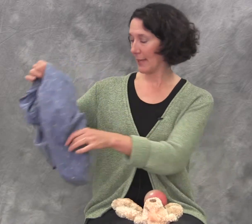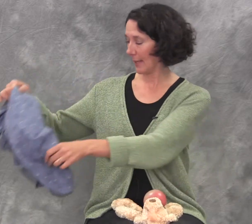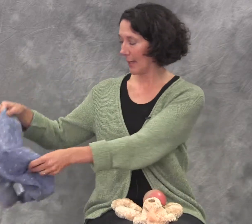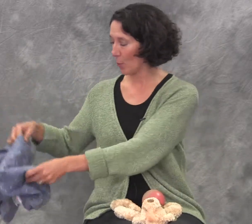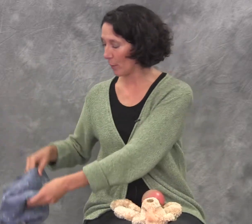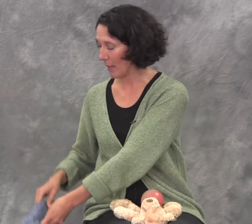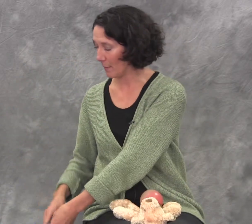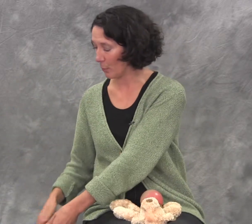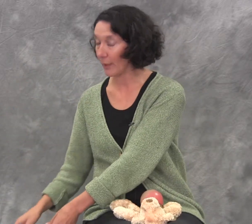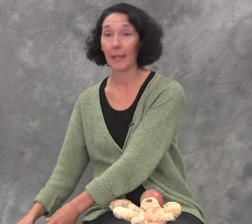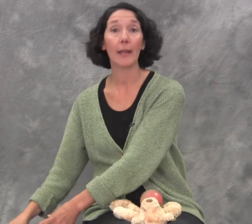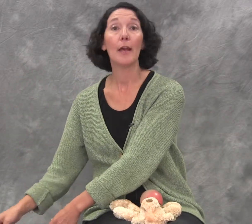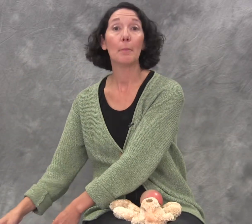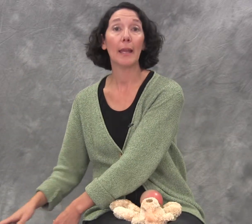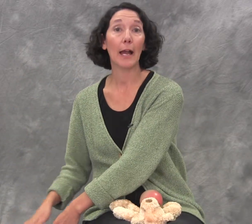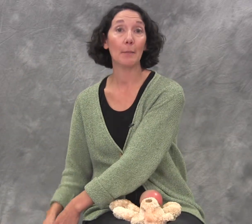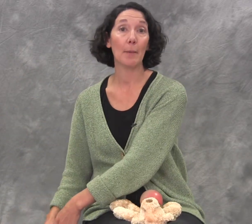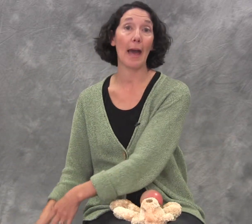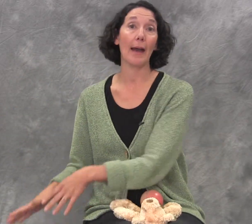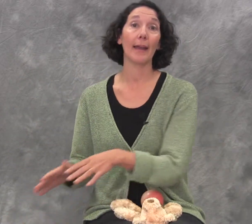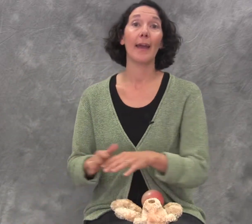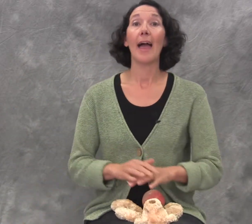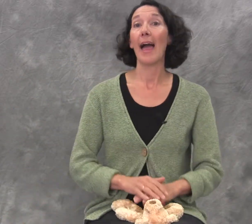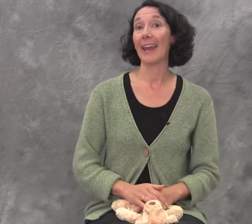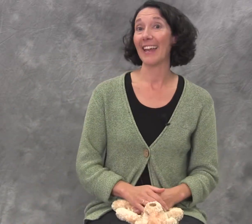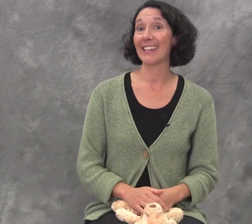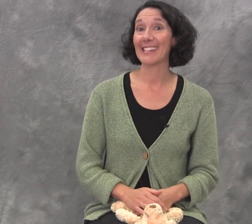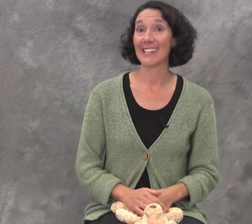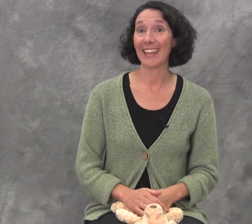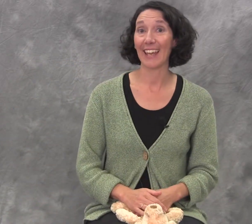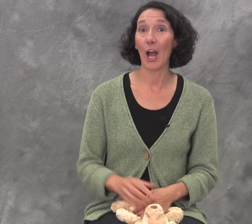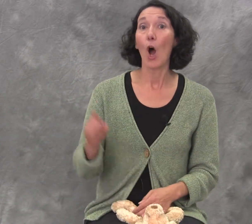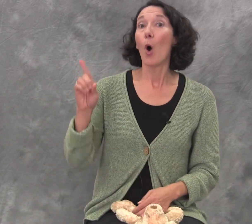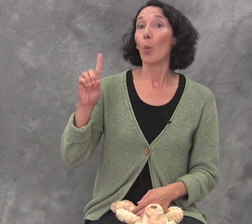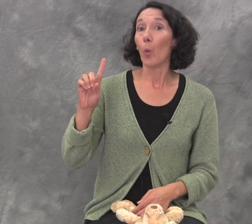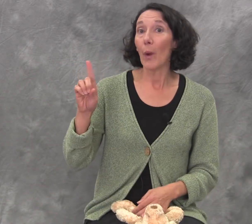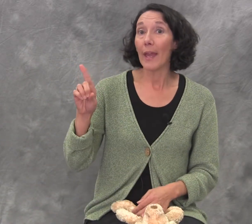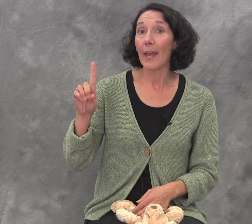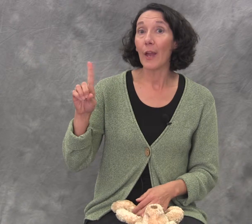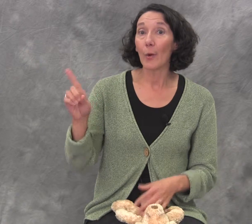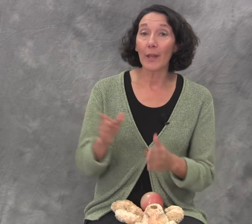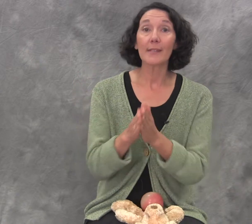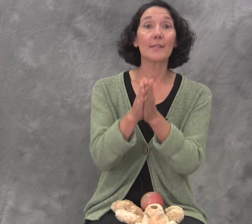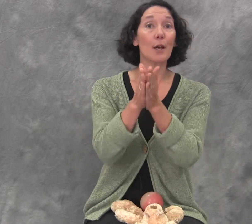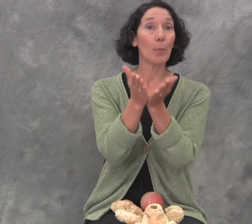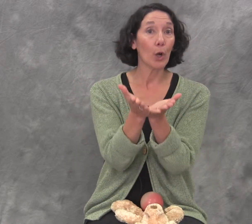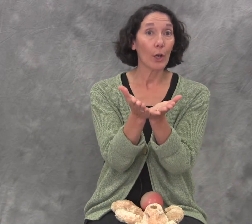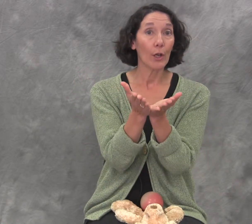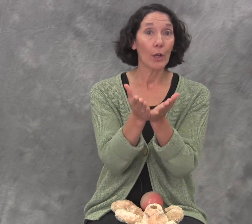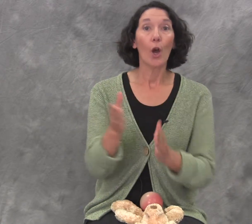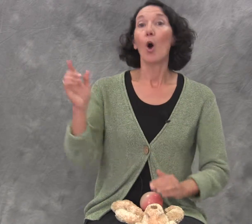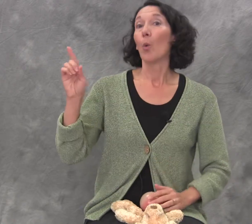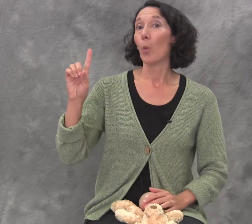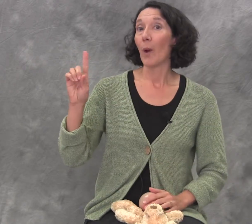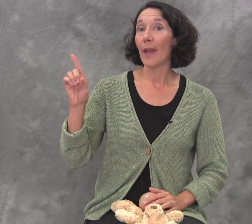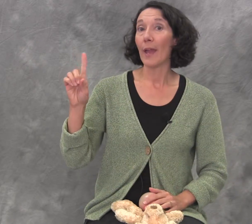blanket or maybe putting it behind my back. And I can sing, where is the book? Where